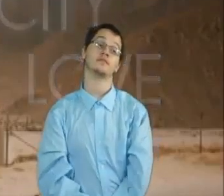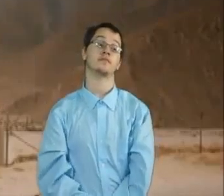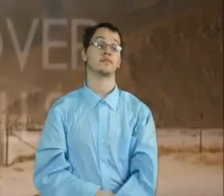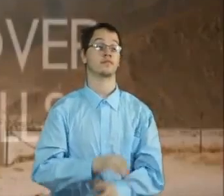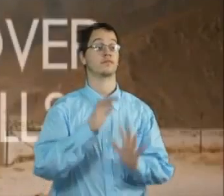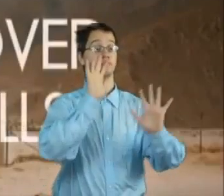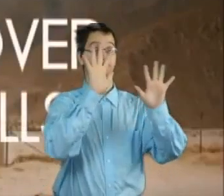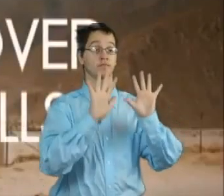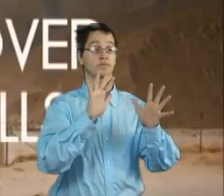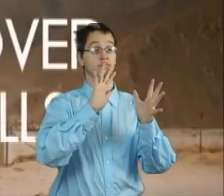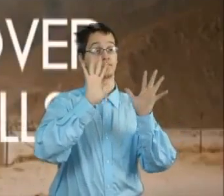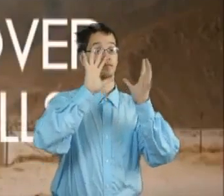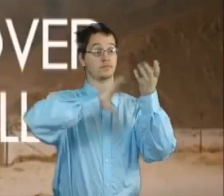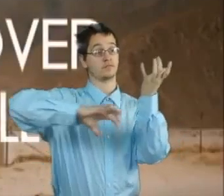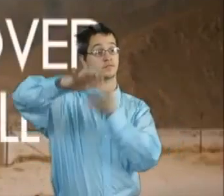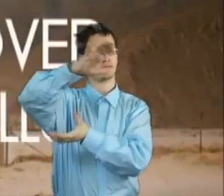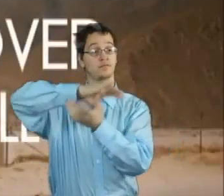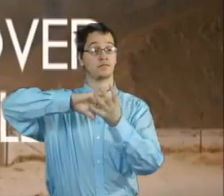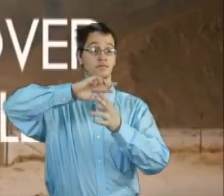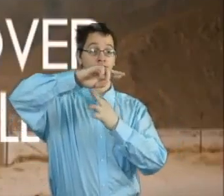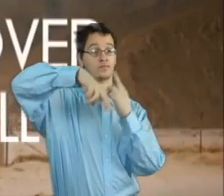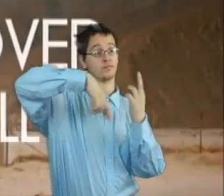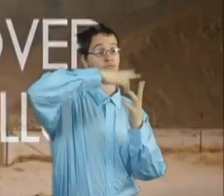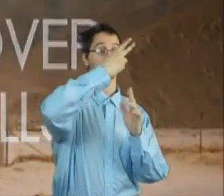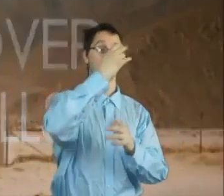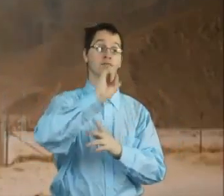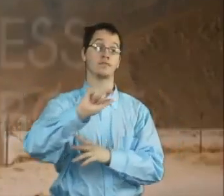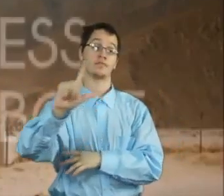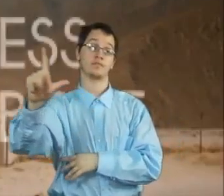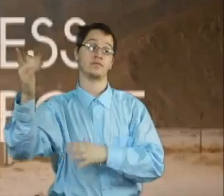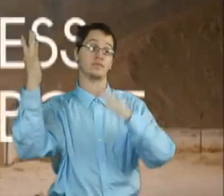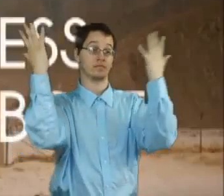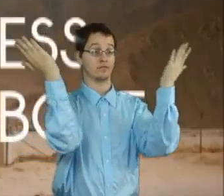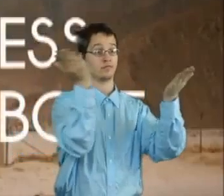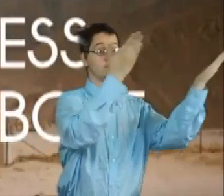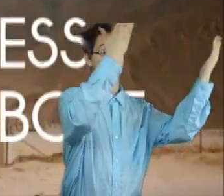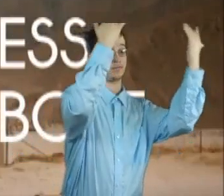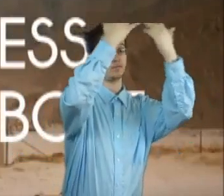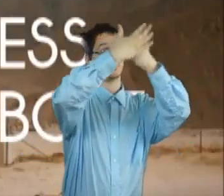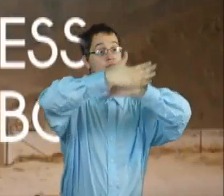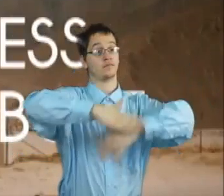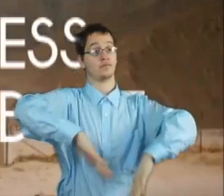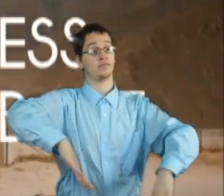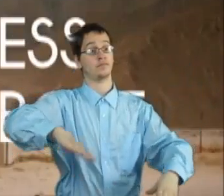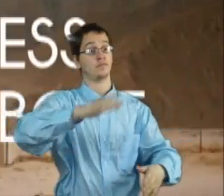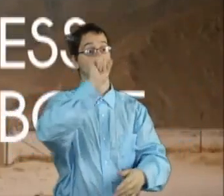Great clouds all over the hills bringing darkness from above